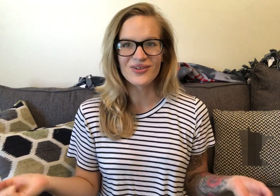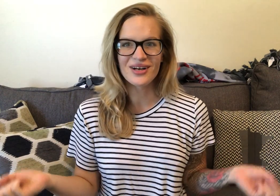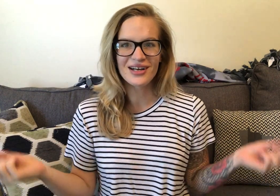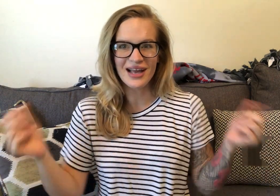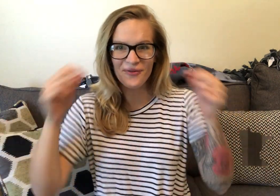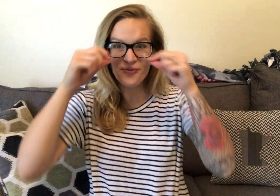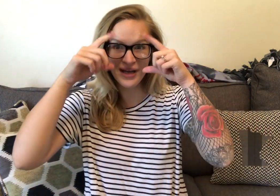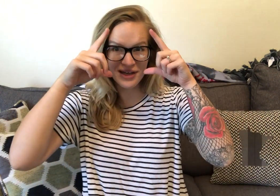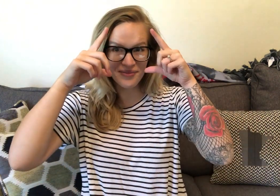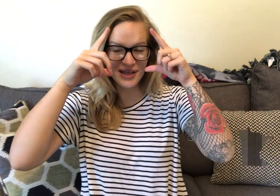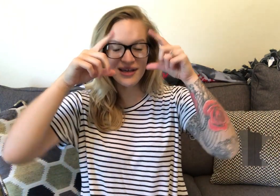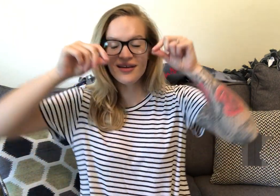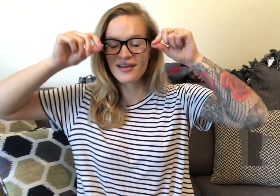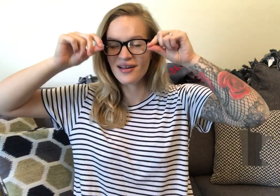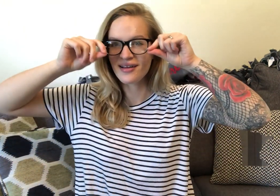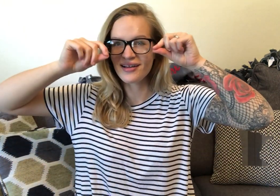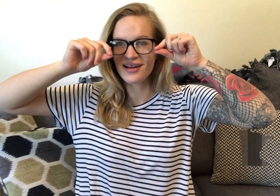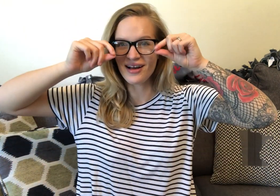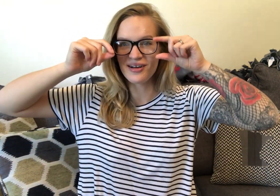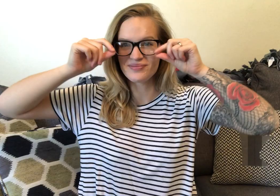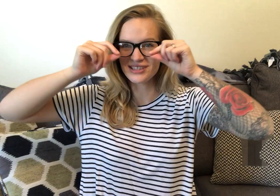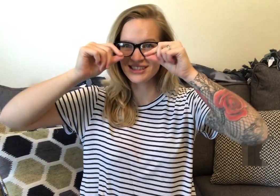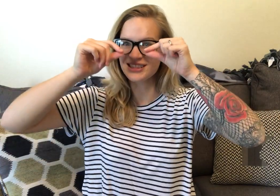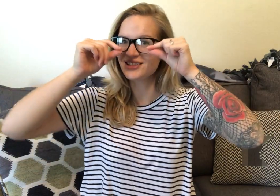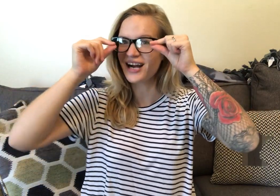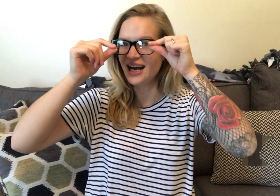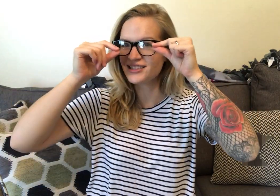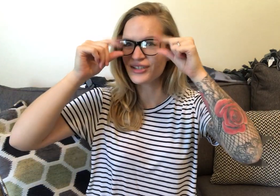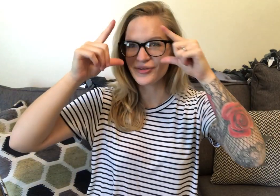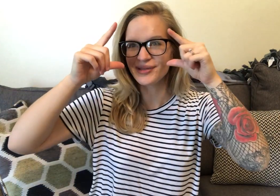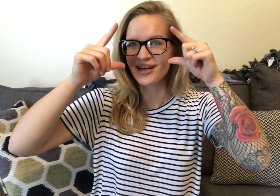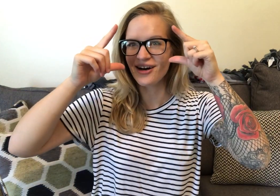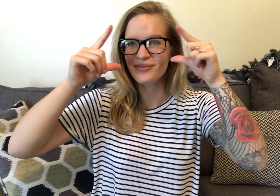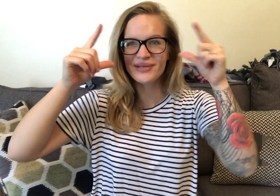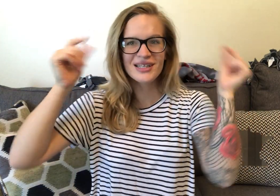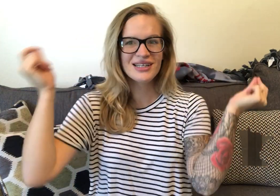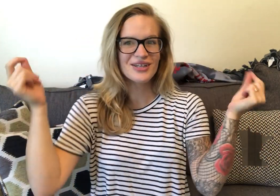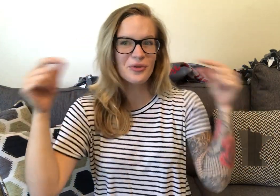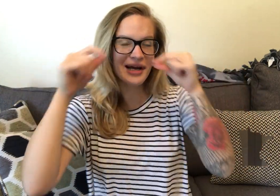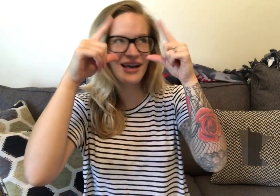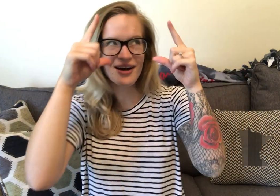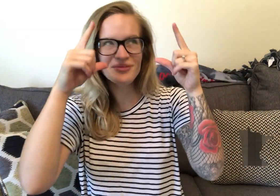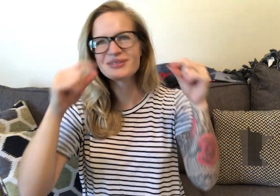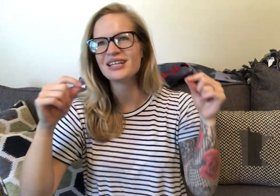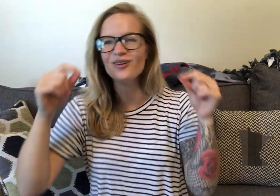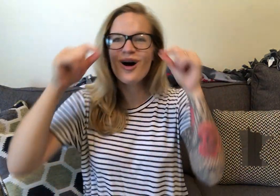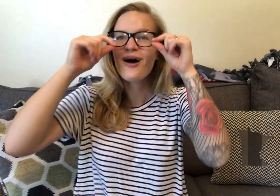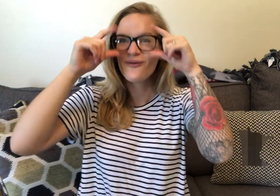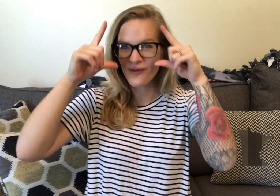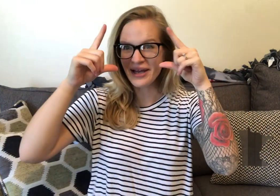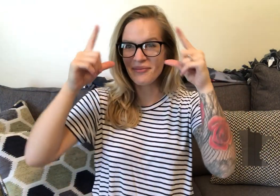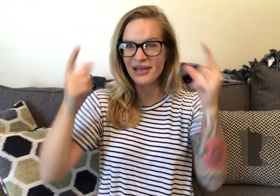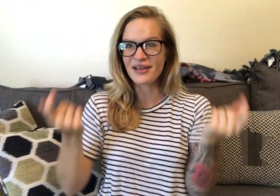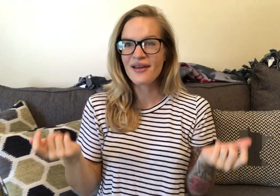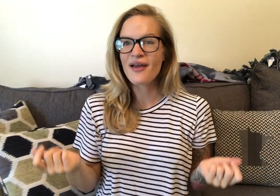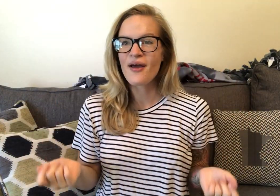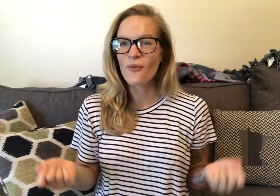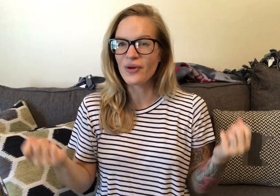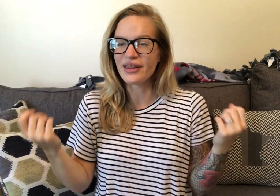again, wake me. This is just your eyes opening up. You're waking up. So wake me when